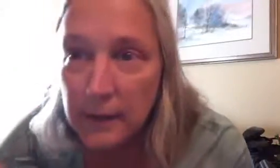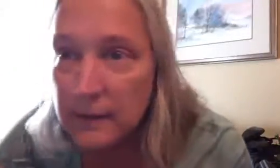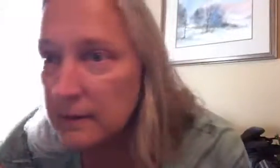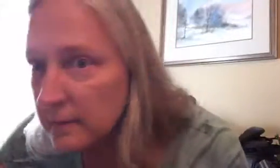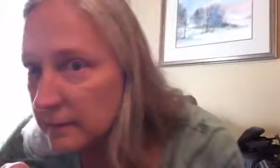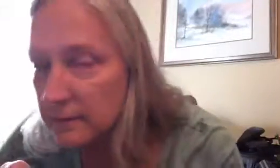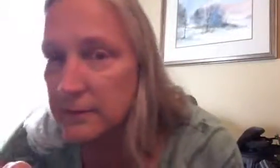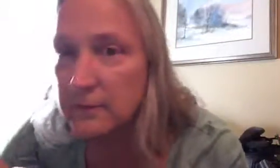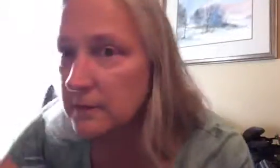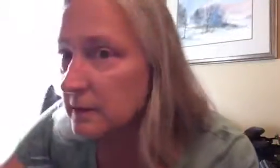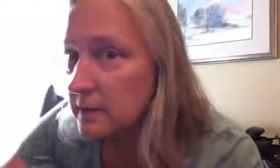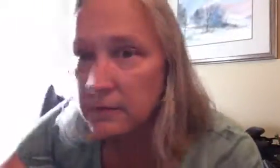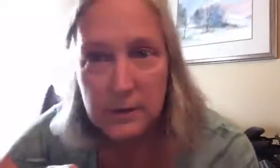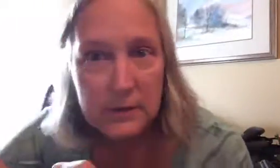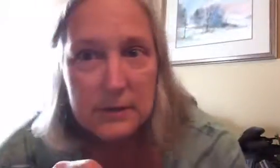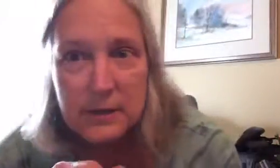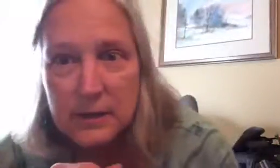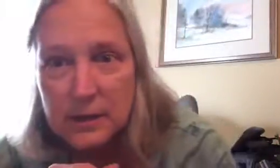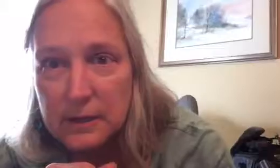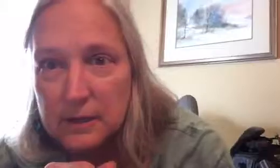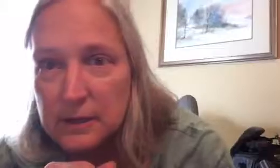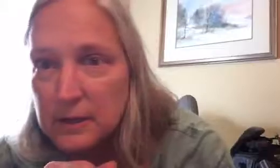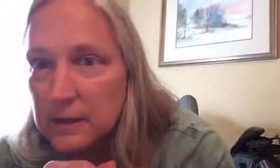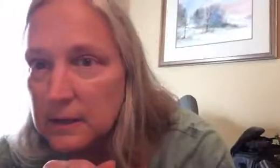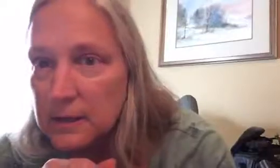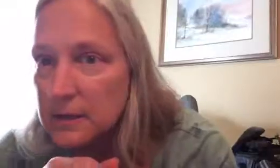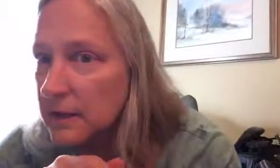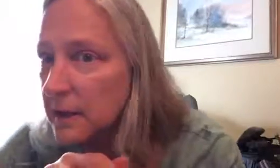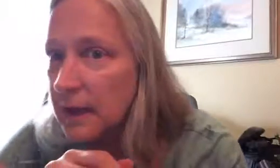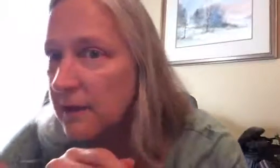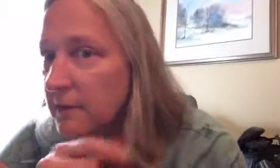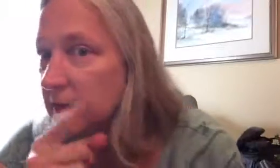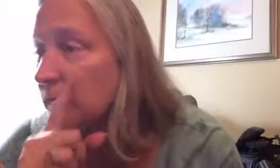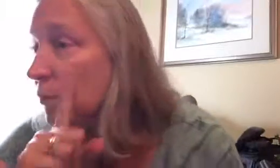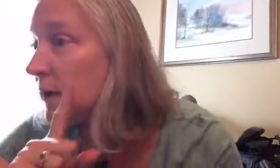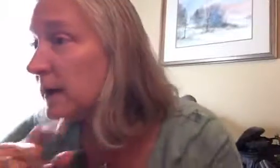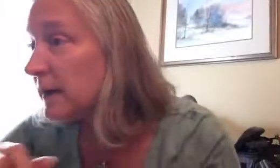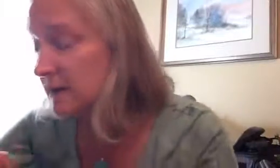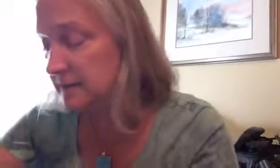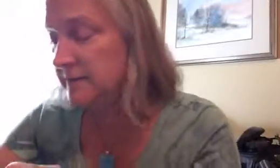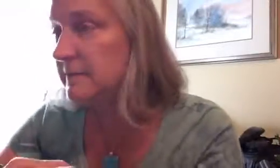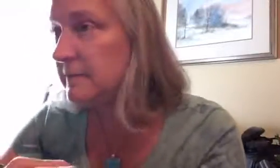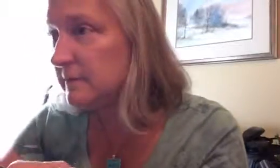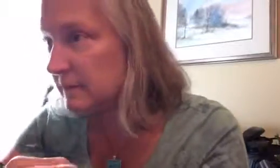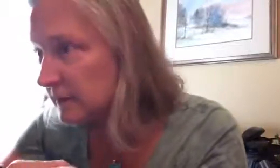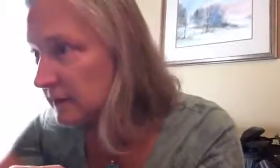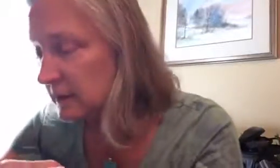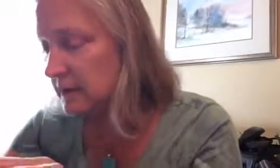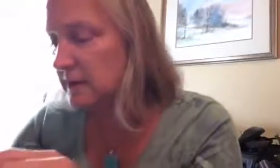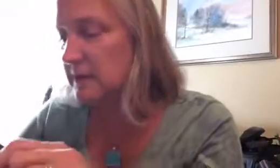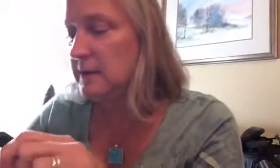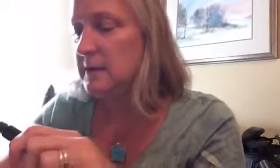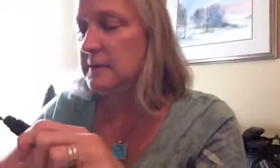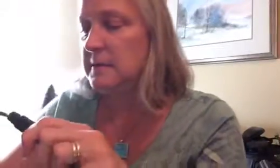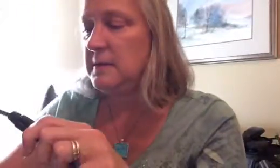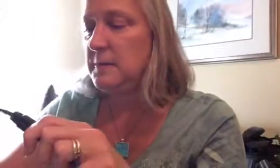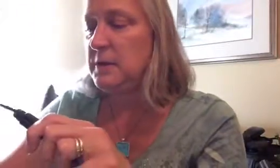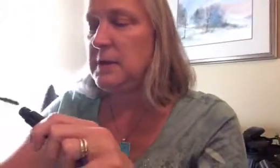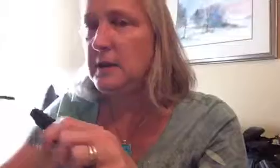Okay, so I don't know if you can see, I have it on one eye, let's put it